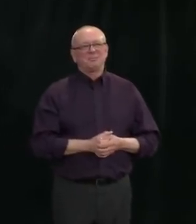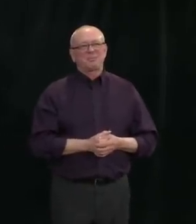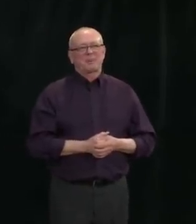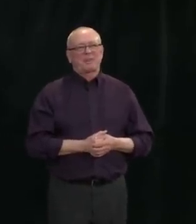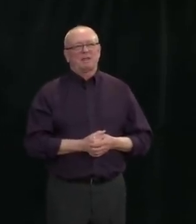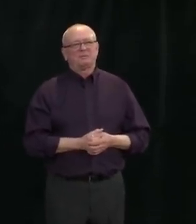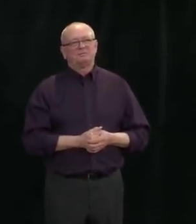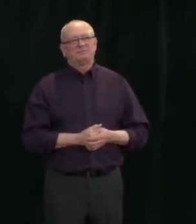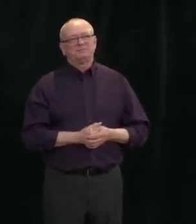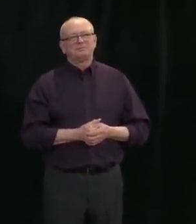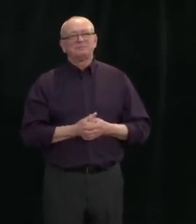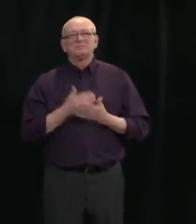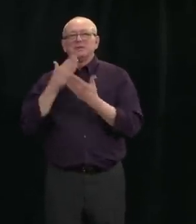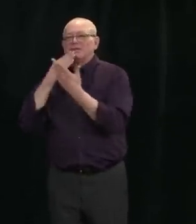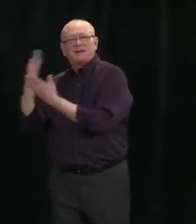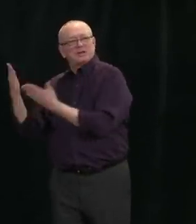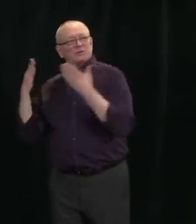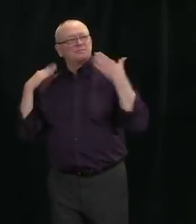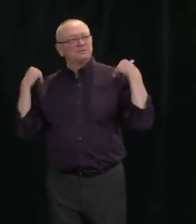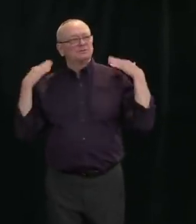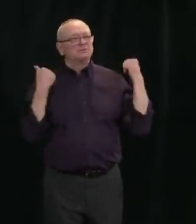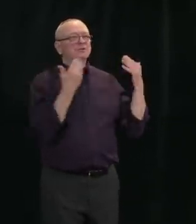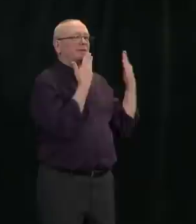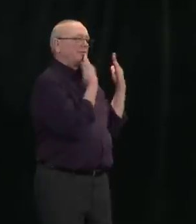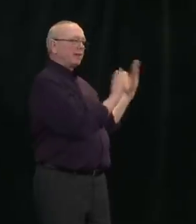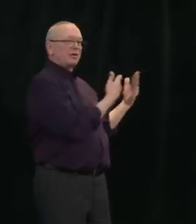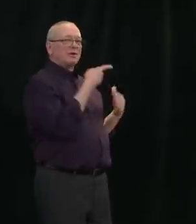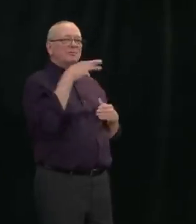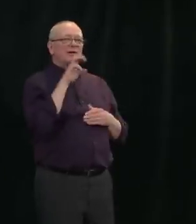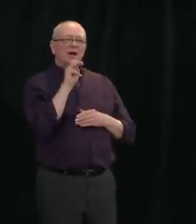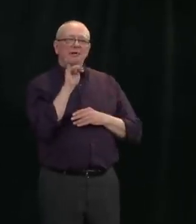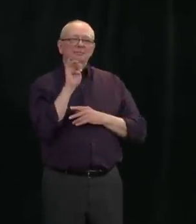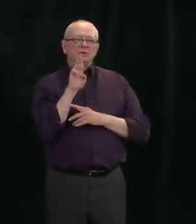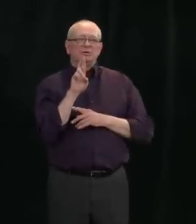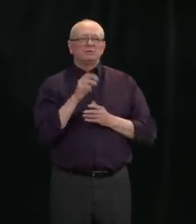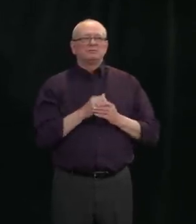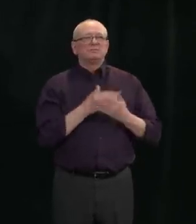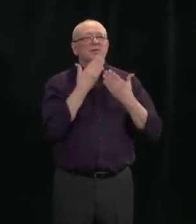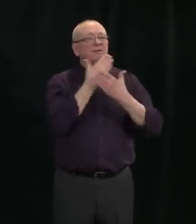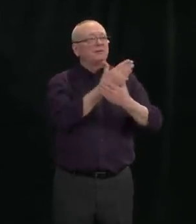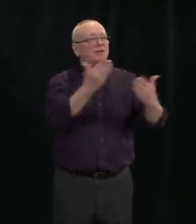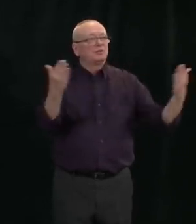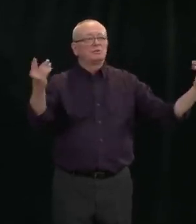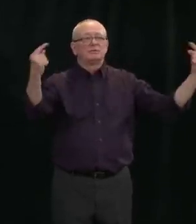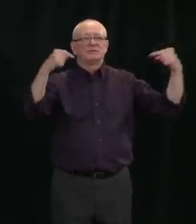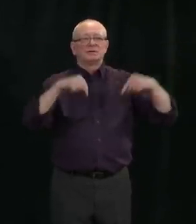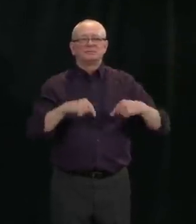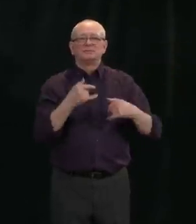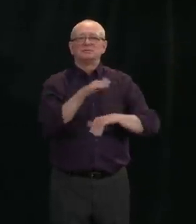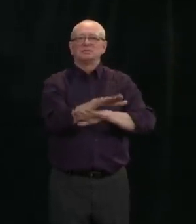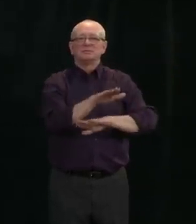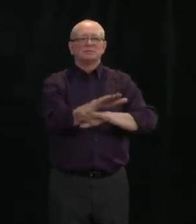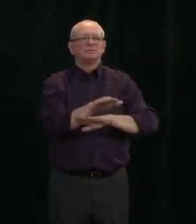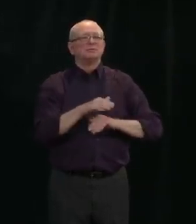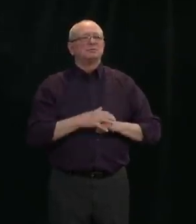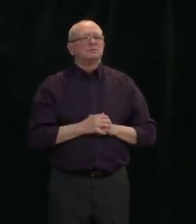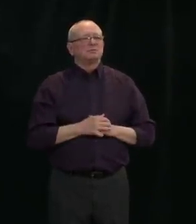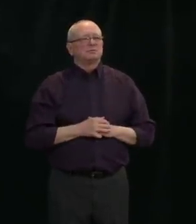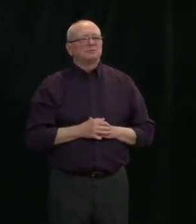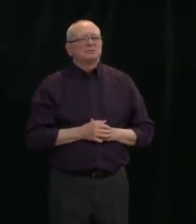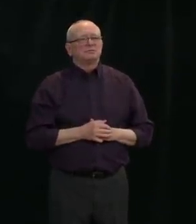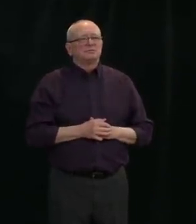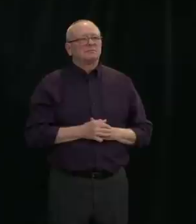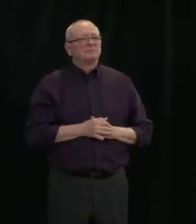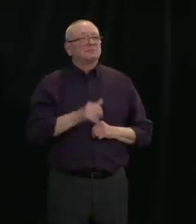Thank you, Minister. Thank you, Premier. And thank you for coming this afternoon. I want first to clarify information that I